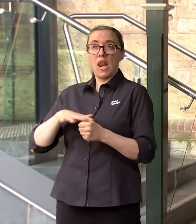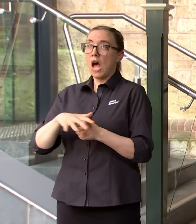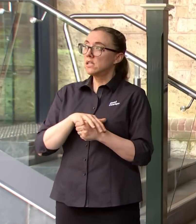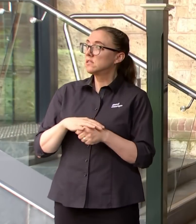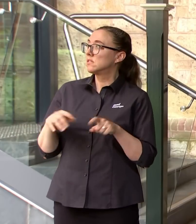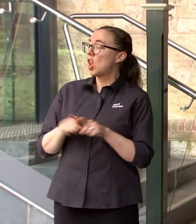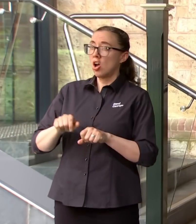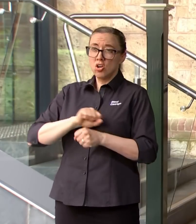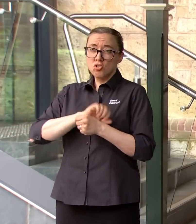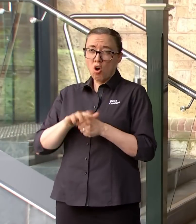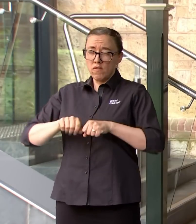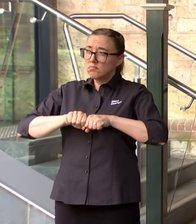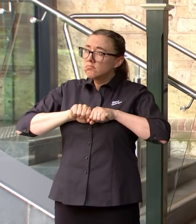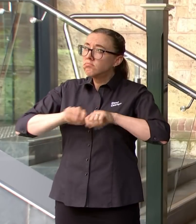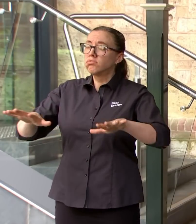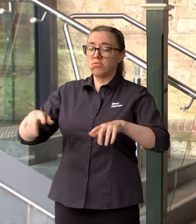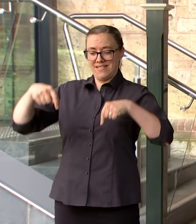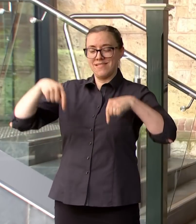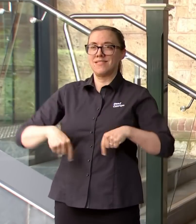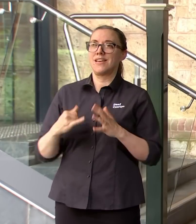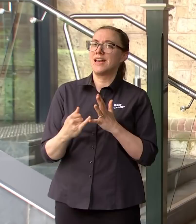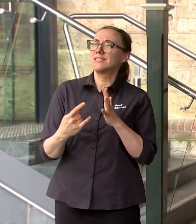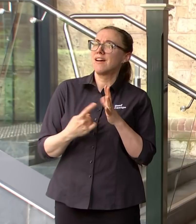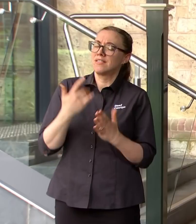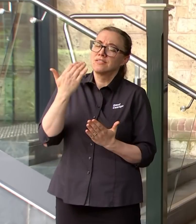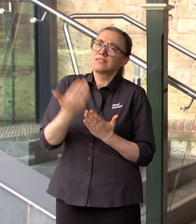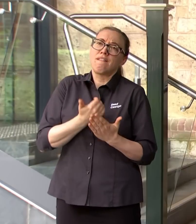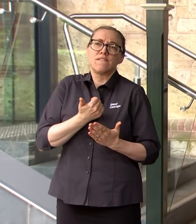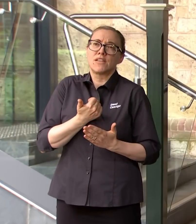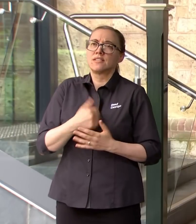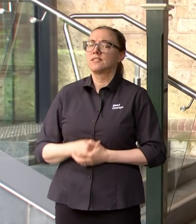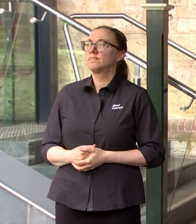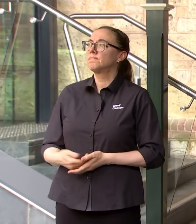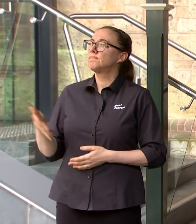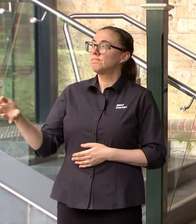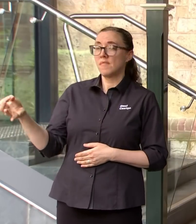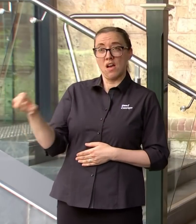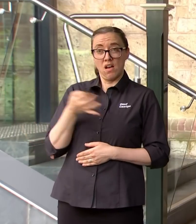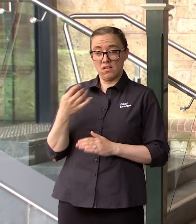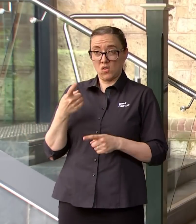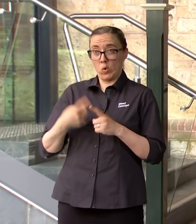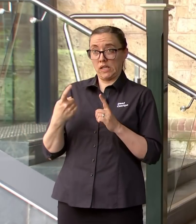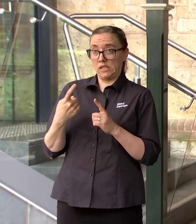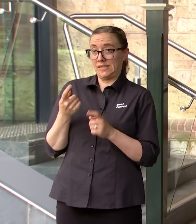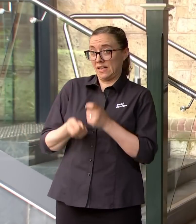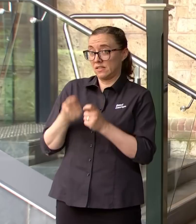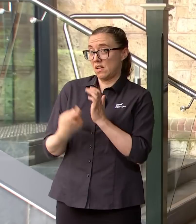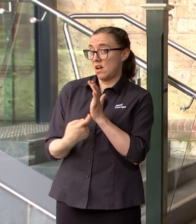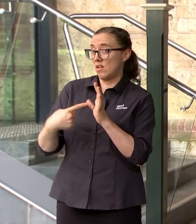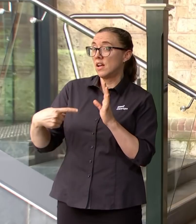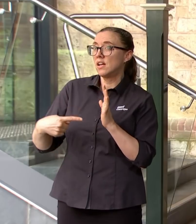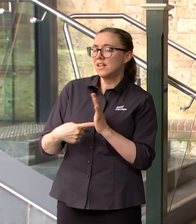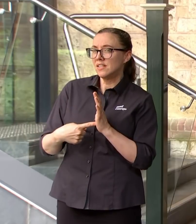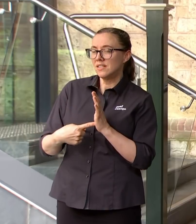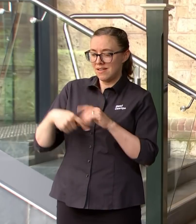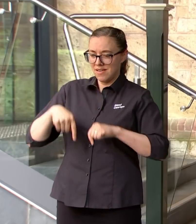like this South Australia is one of the safest places on earth to be at the moment yes